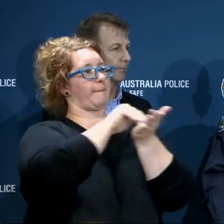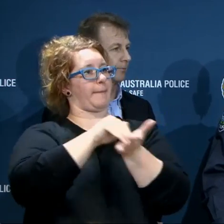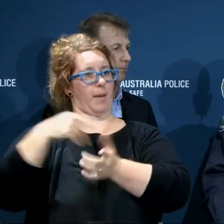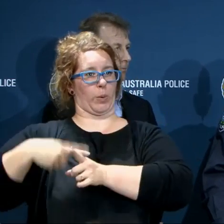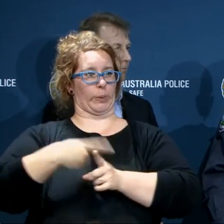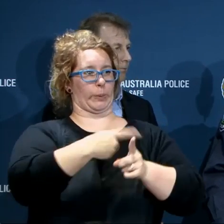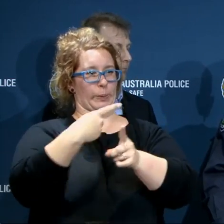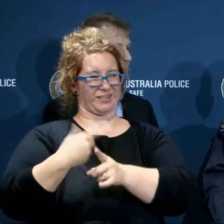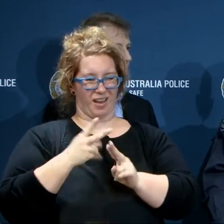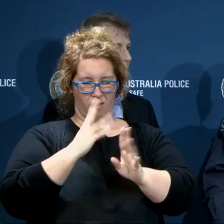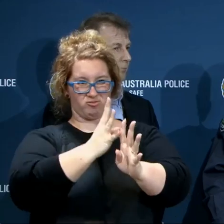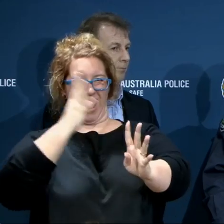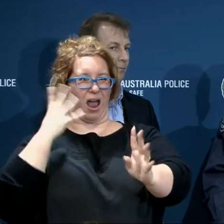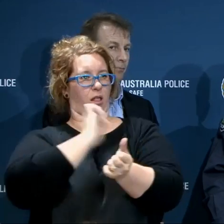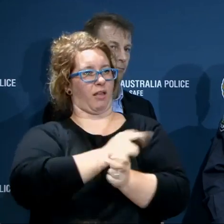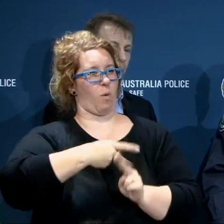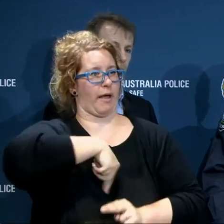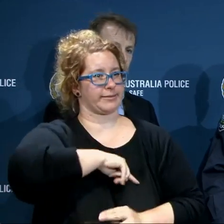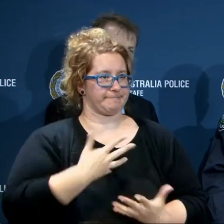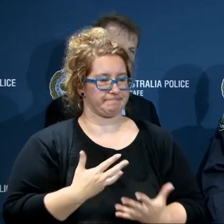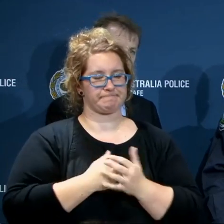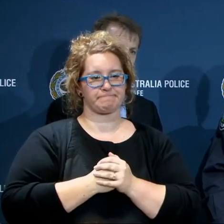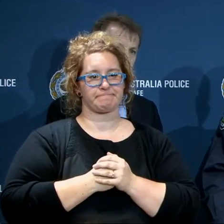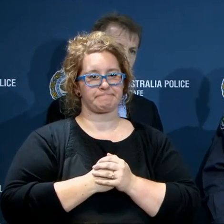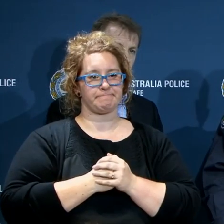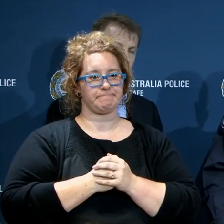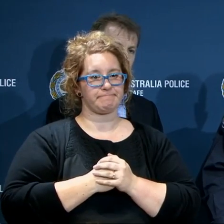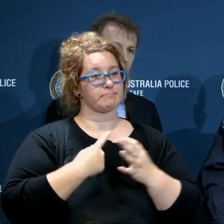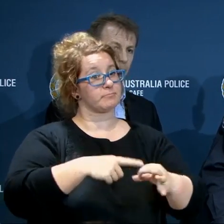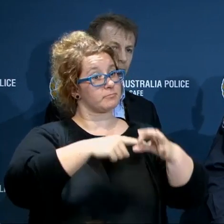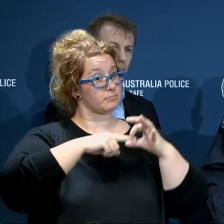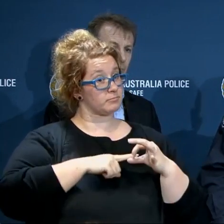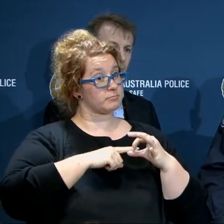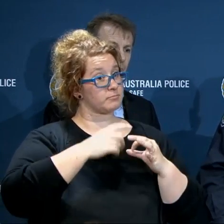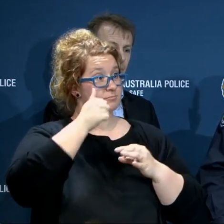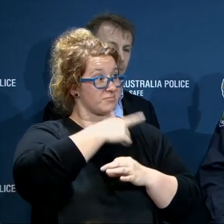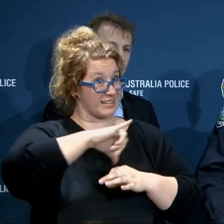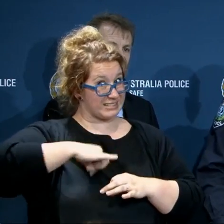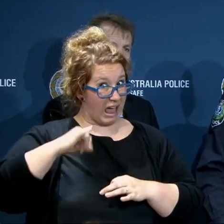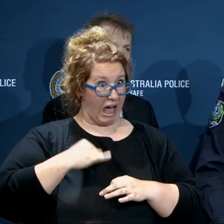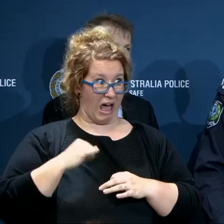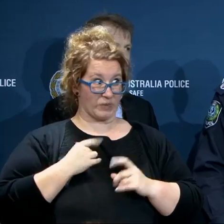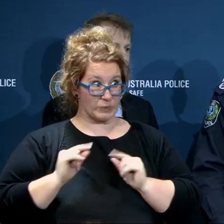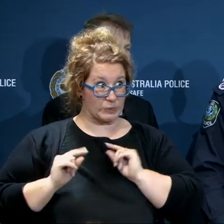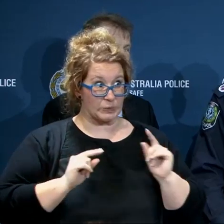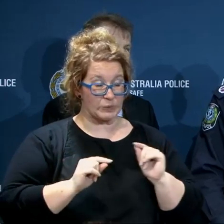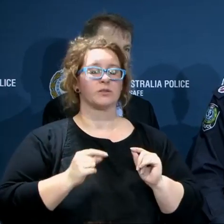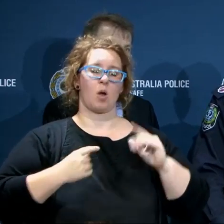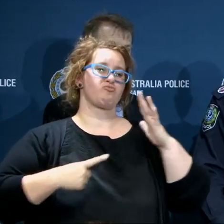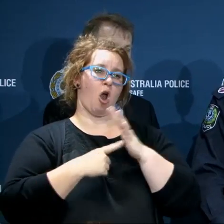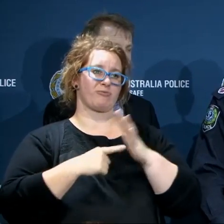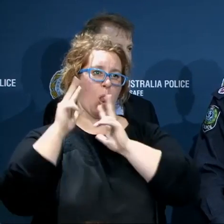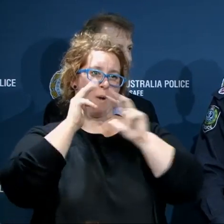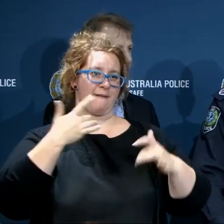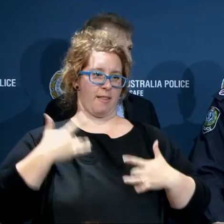the risk to people who are out and about. Commissioner, what's your priority with limited resources? Our priority is the protection of life and